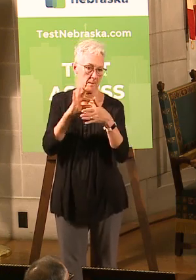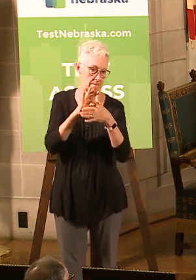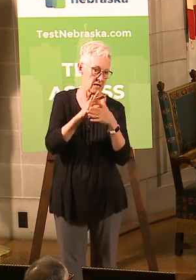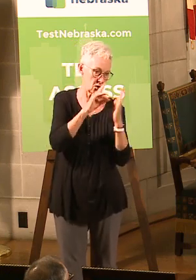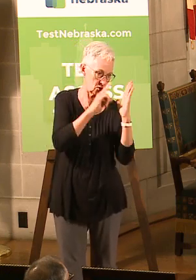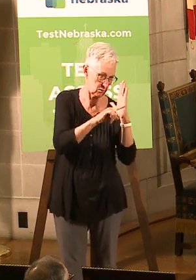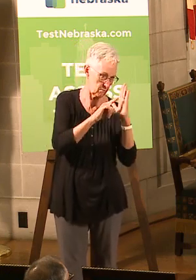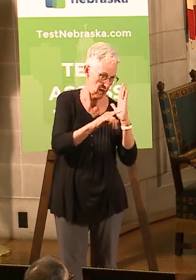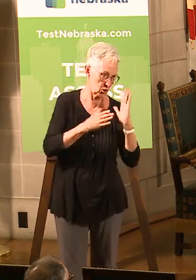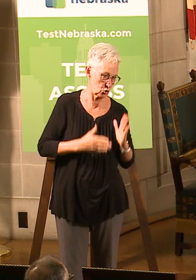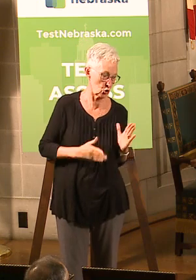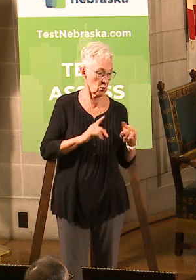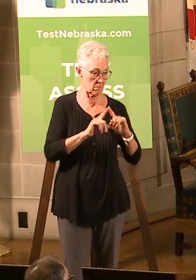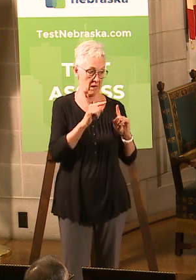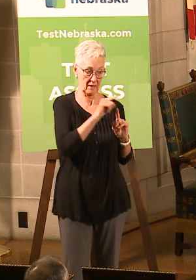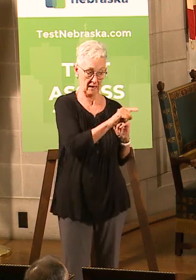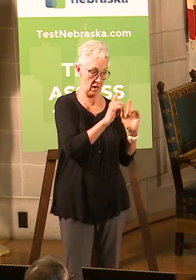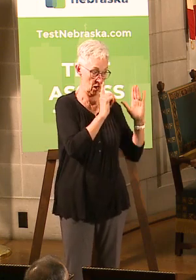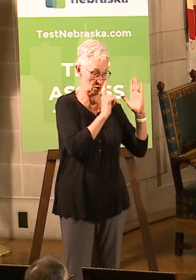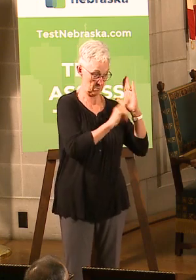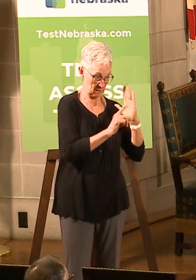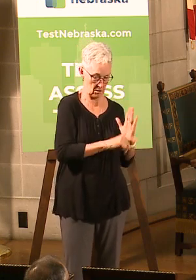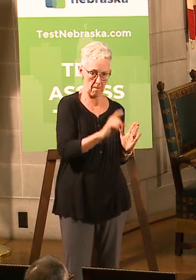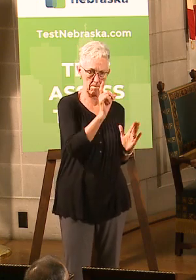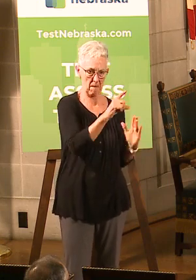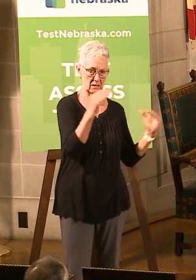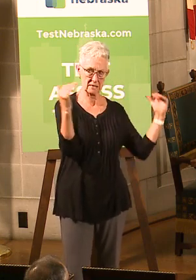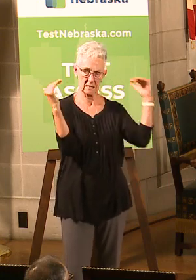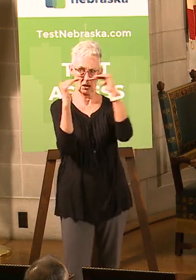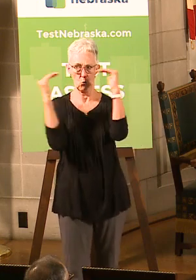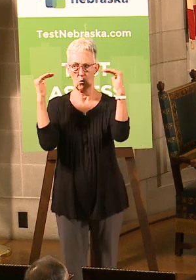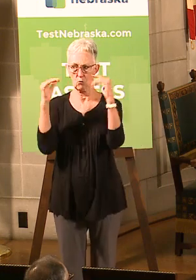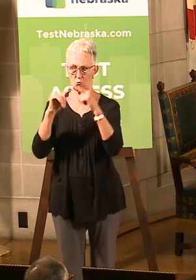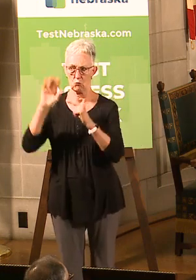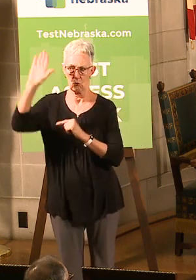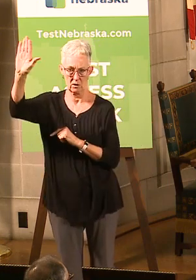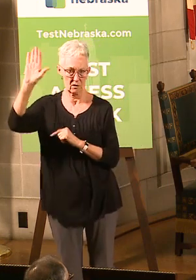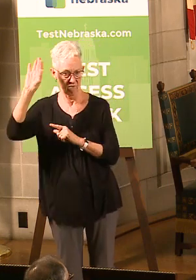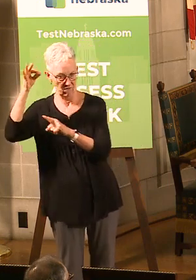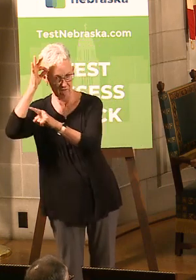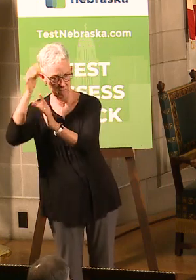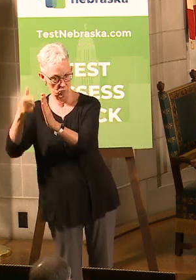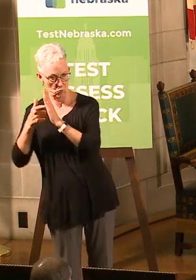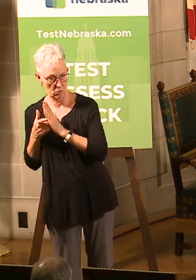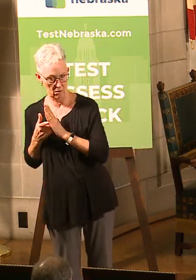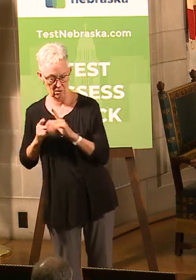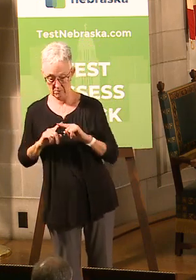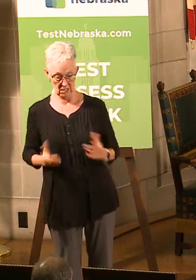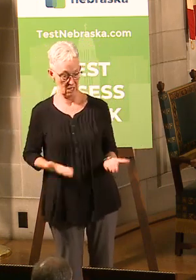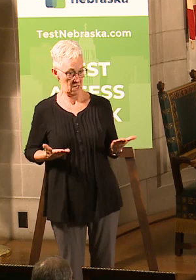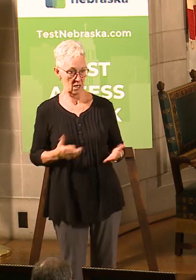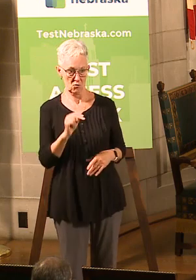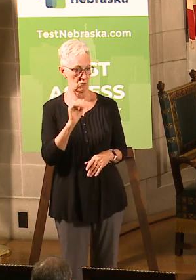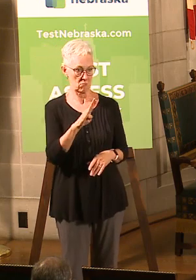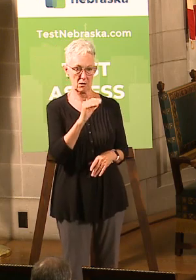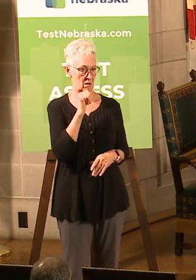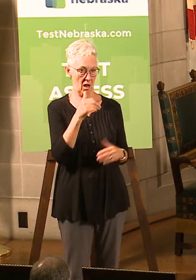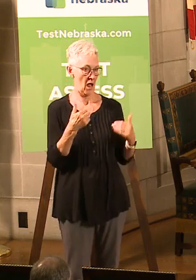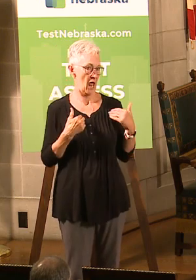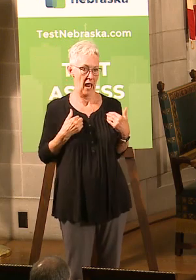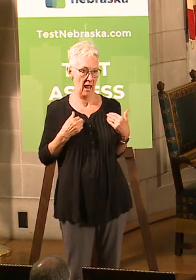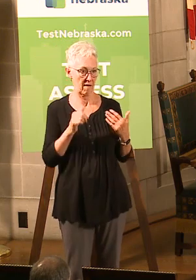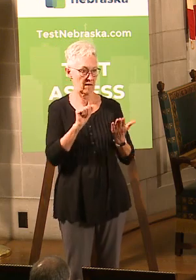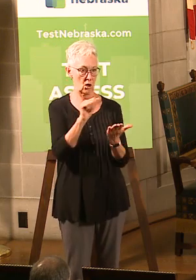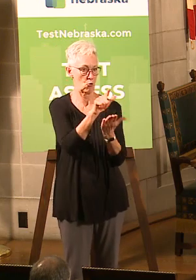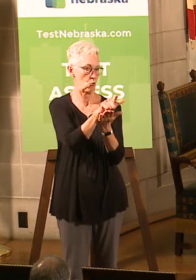level as USDA or higher to be able to qualify. But we actually don't have a statute here in Nebraska that allows us to have those